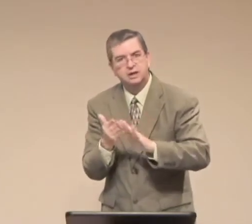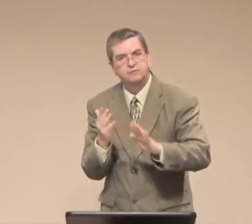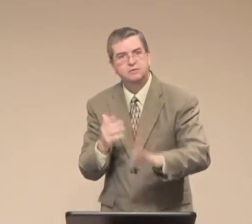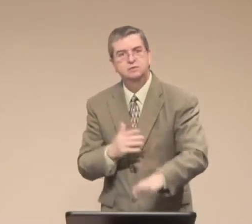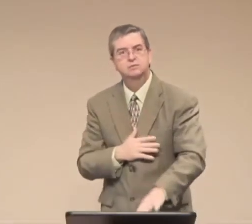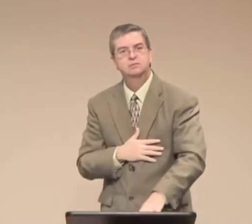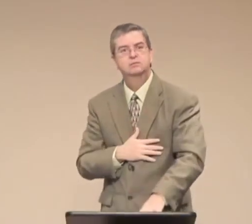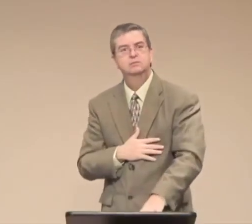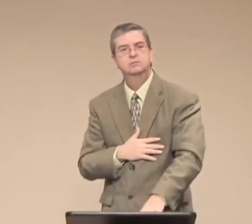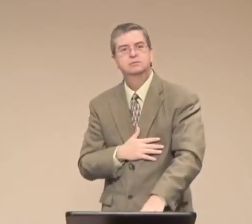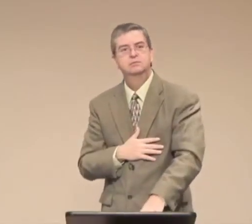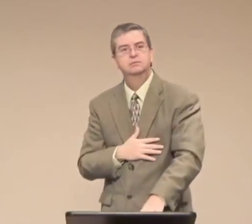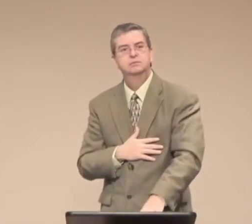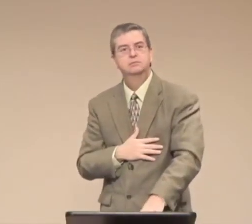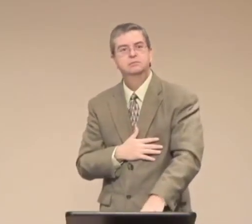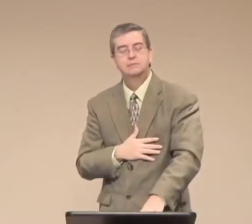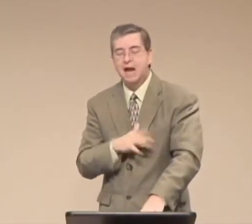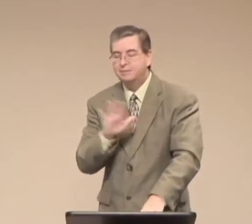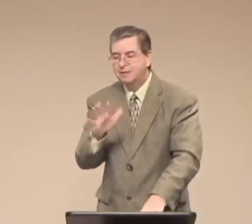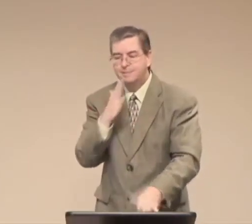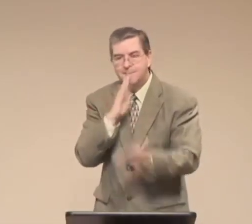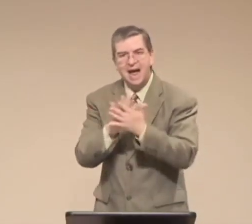But the Bible tells us to forgive.